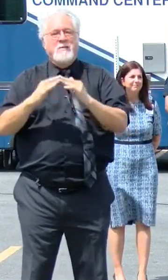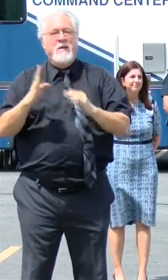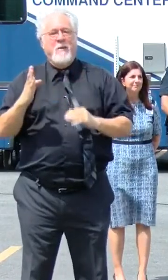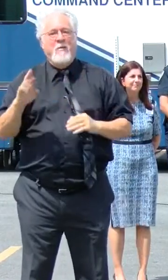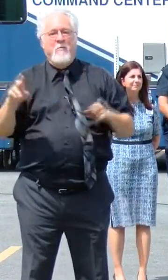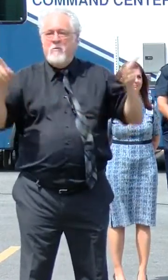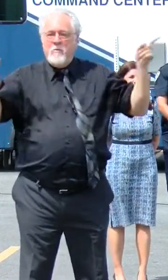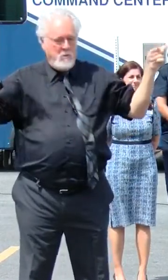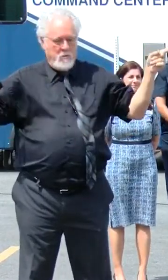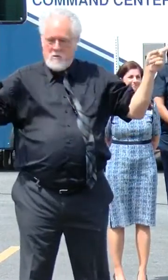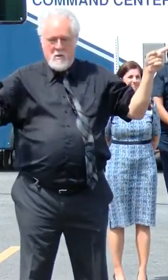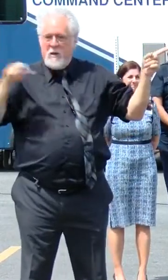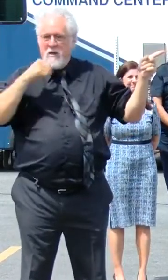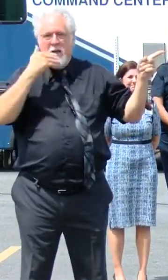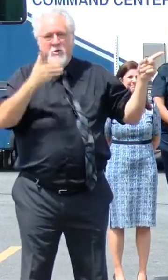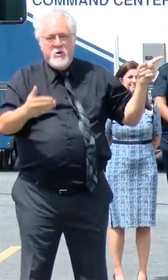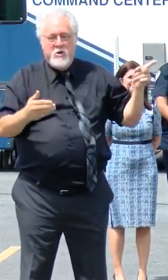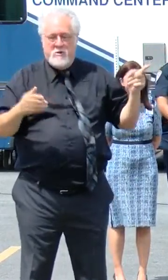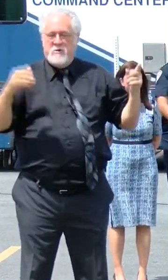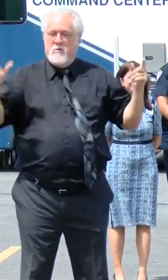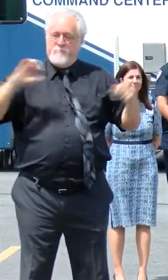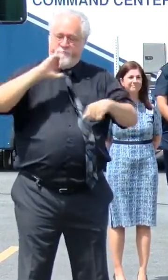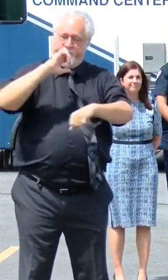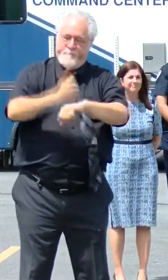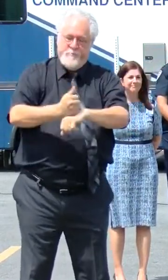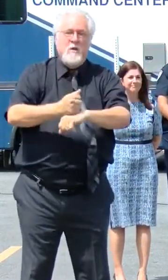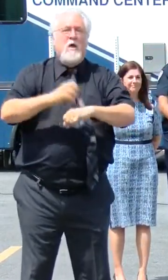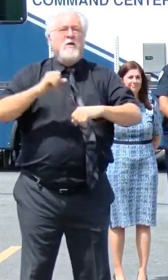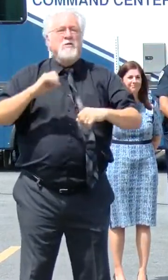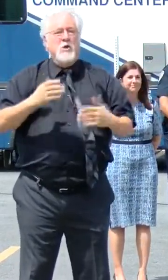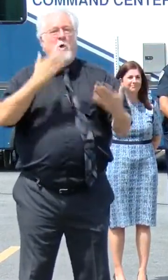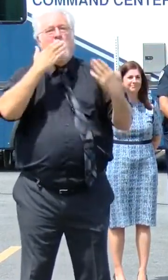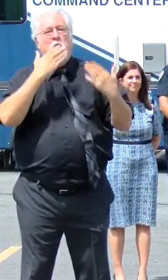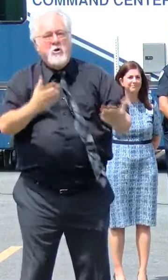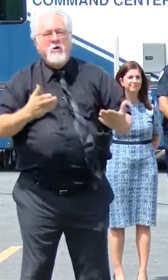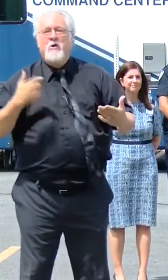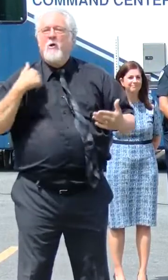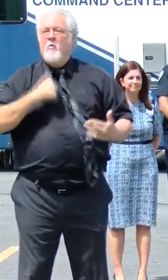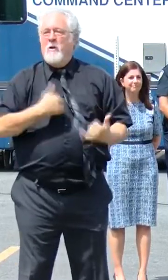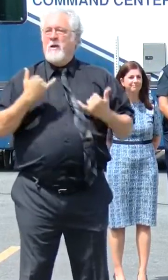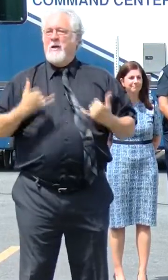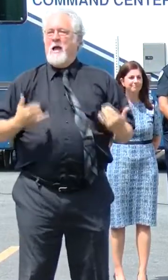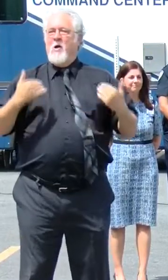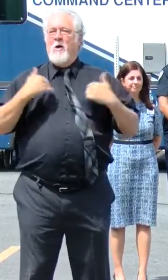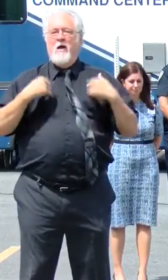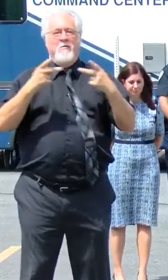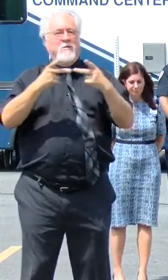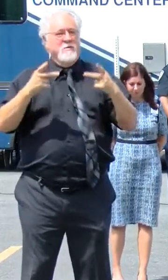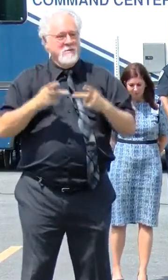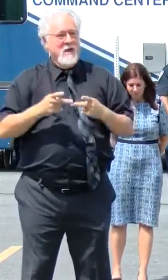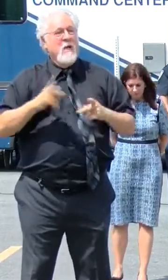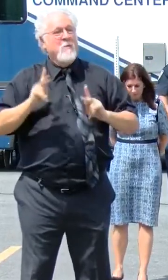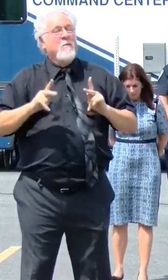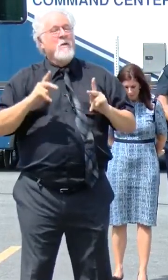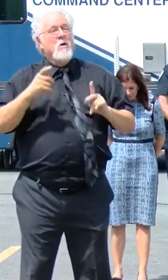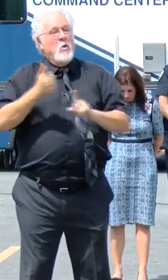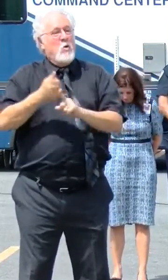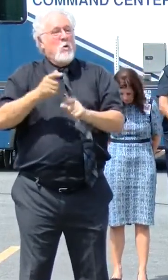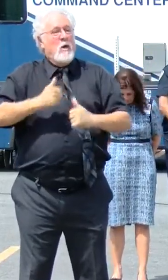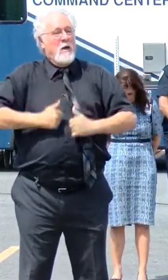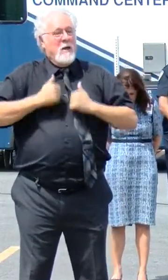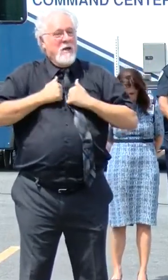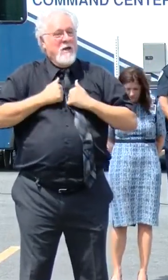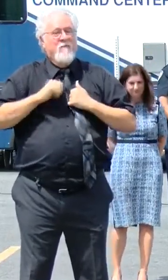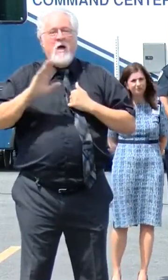was not a good thing. And so it is so good that we now have a site where people who live